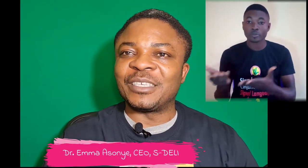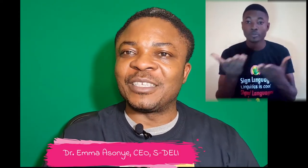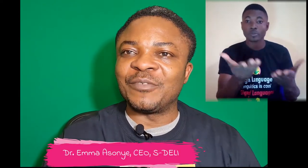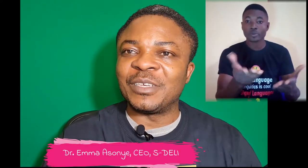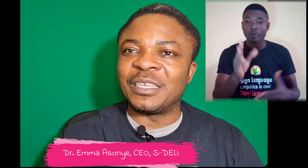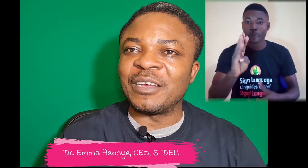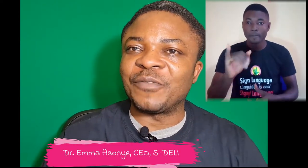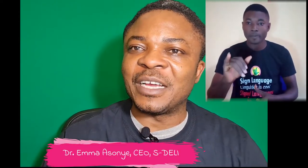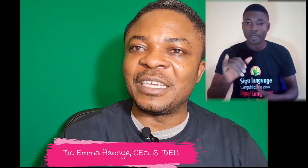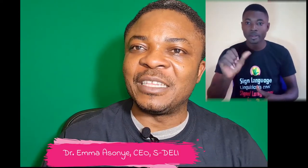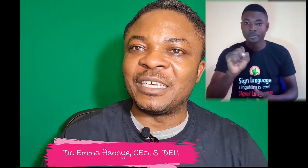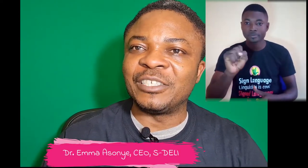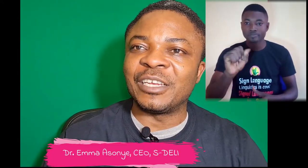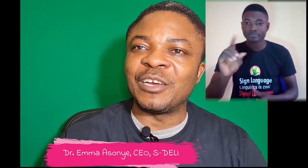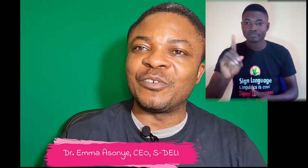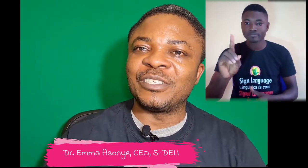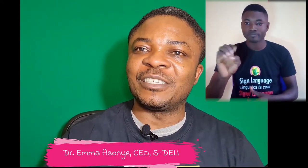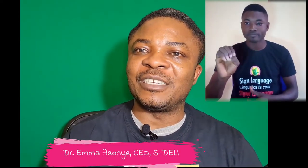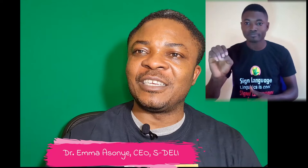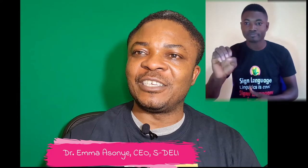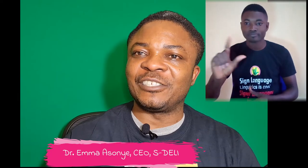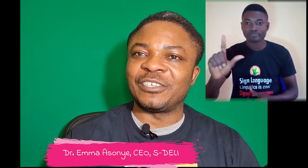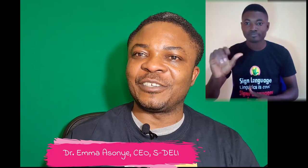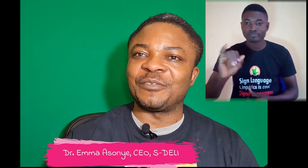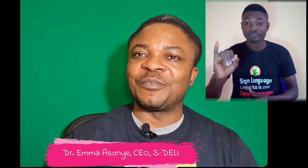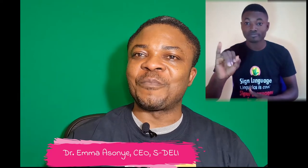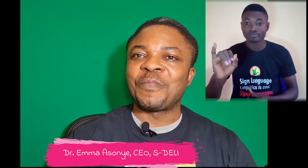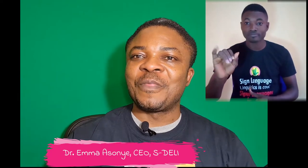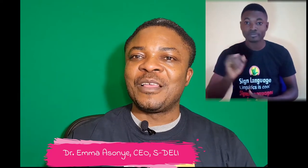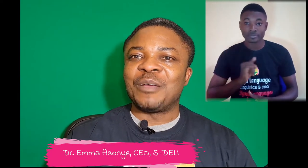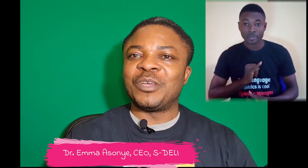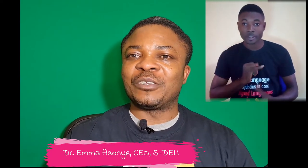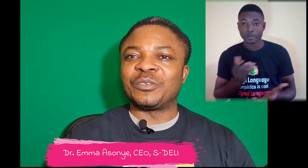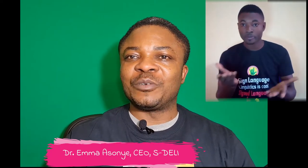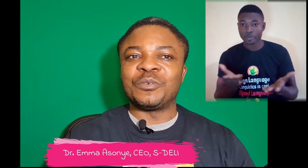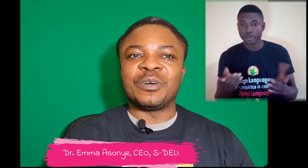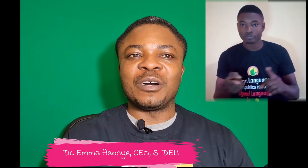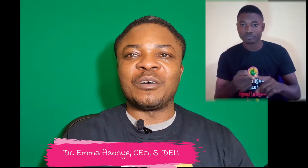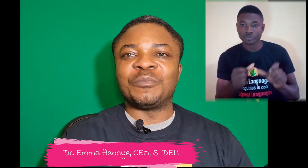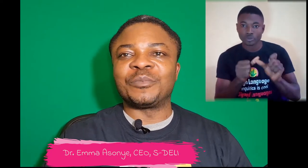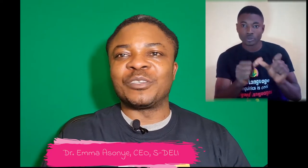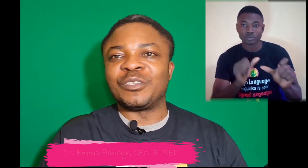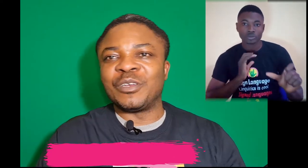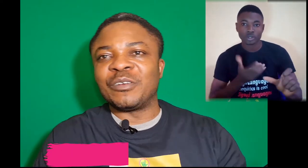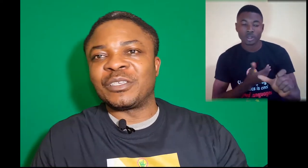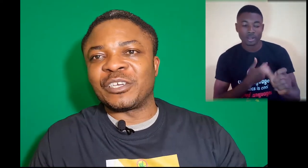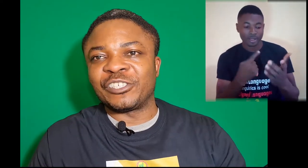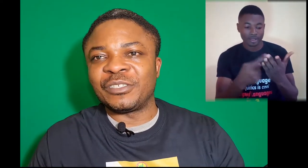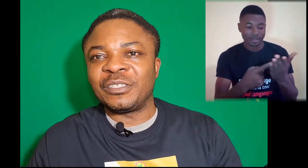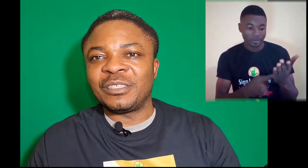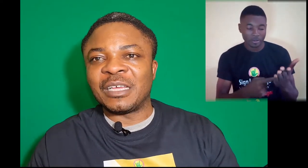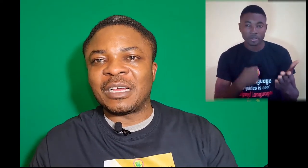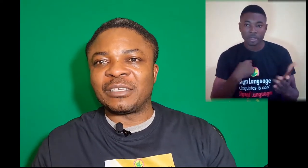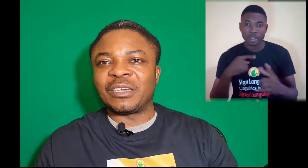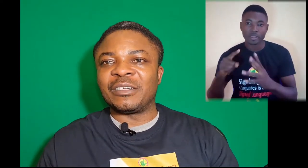Save the Deaf and Endangered Languages Initiative. I'm here to continue our discussion that I started